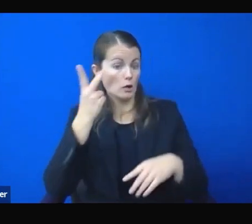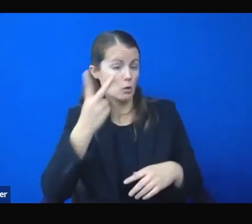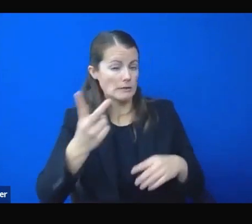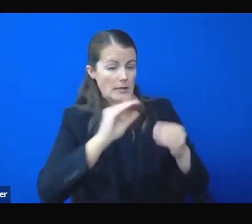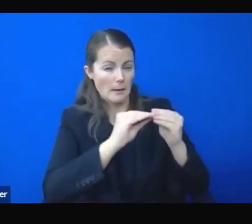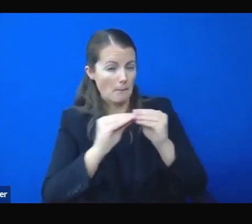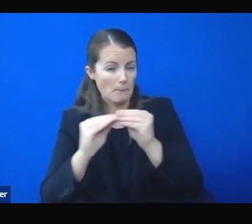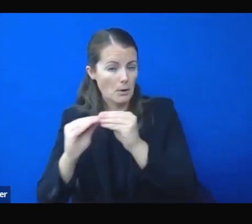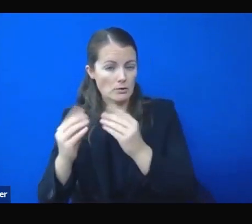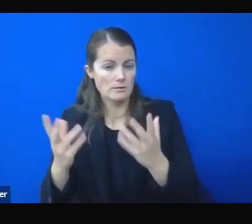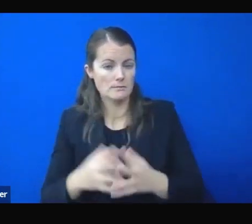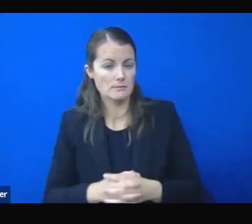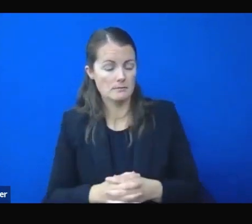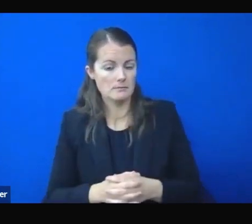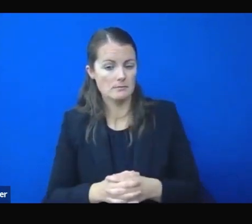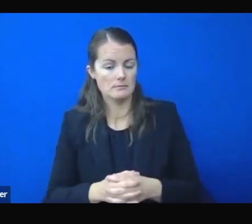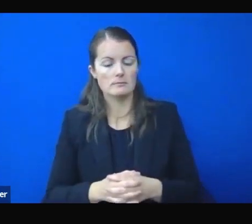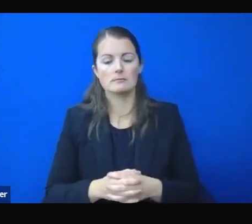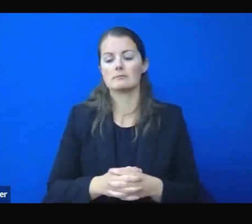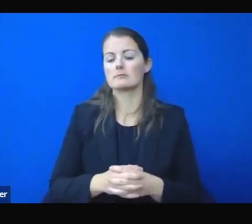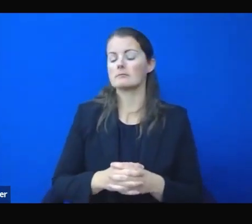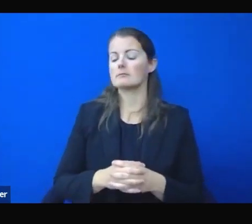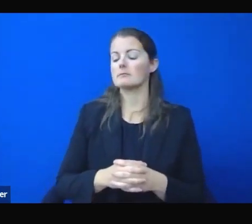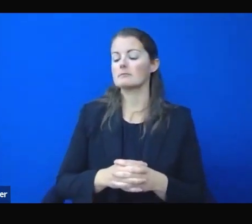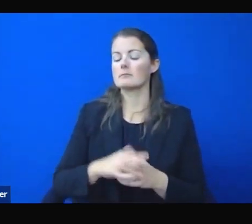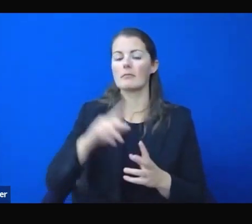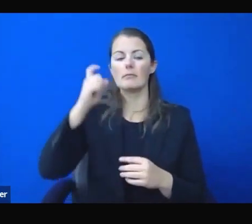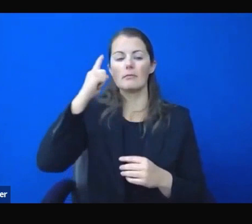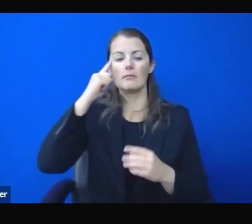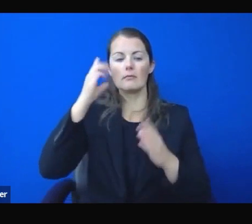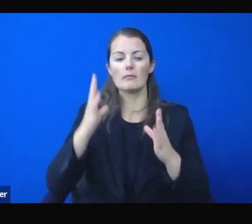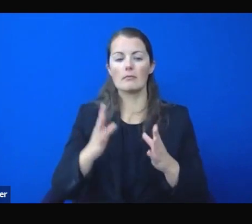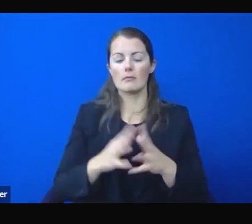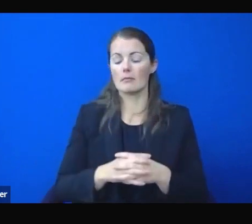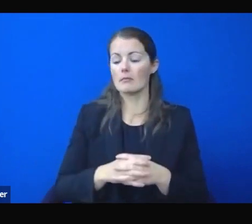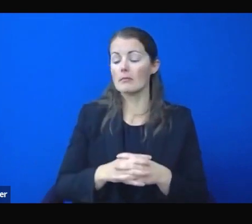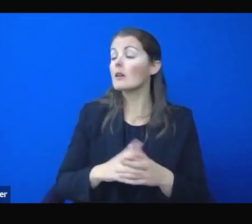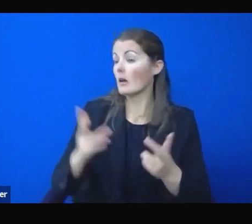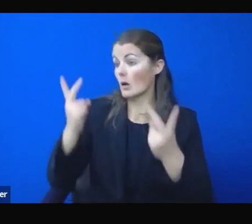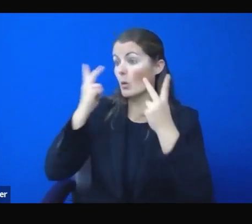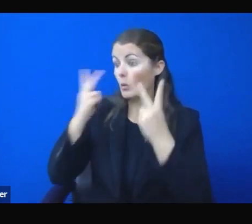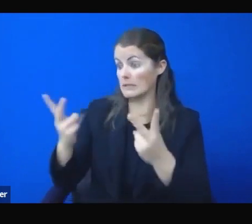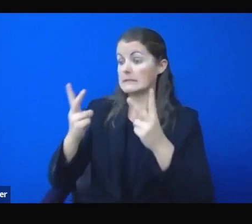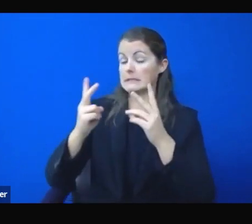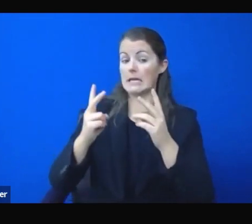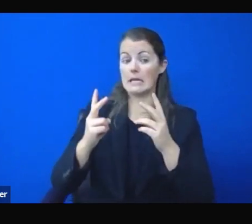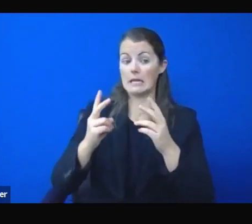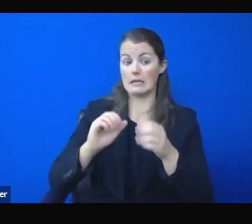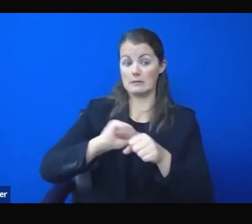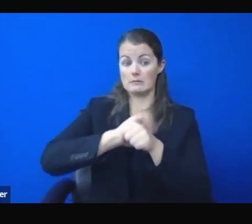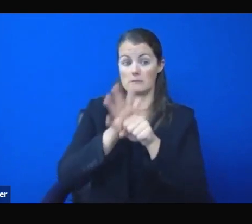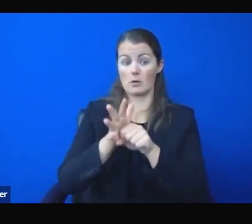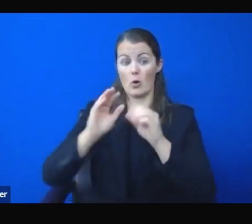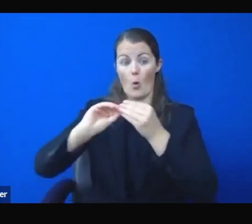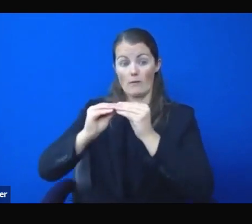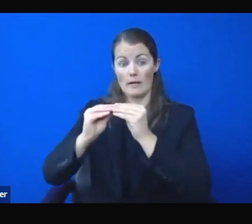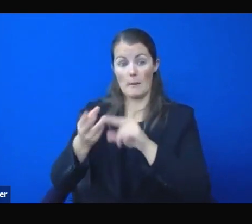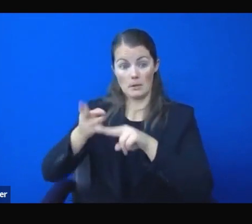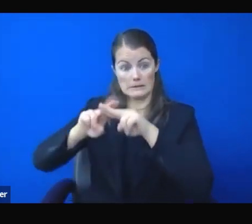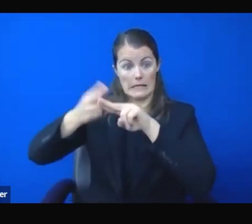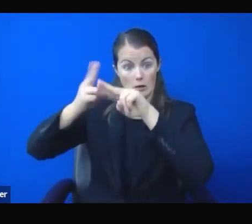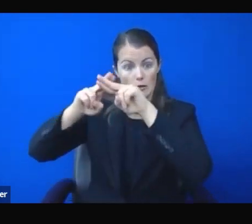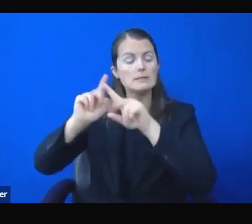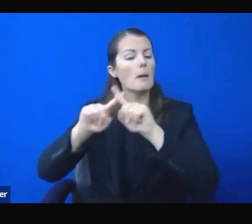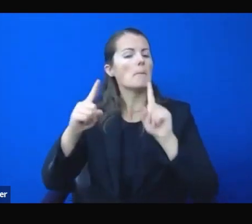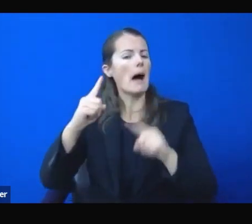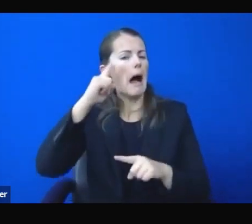Obviously, we've seen numbers increase over this time, but I do feel that the mitigation measures are working. I mean, but for these measures that we've got,